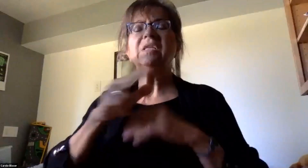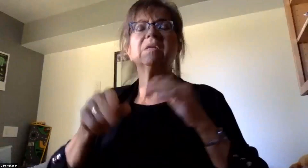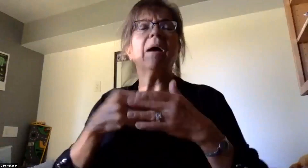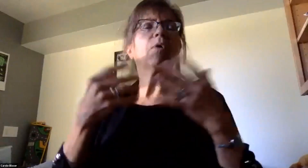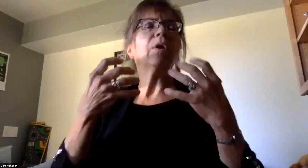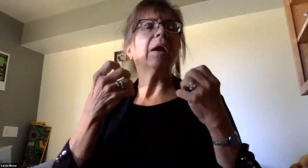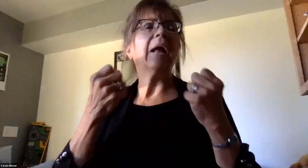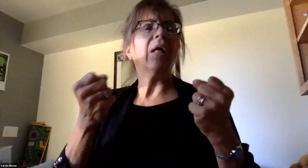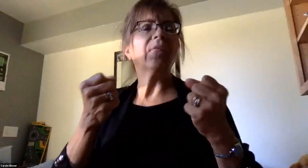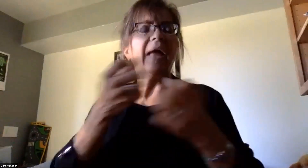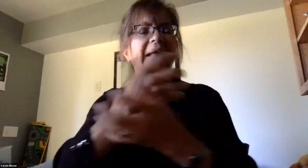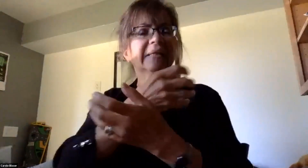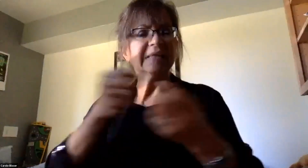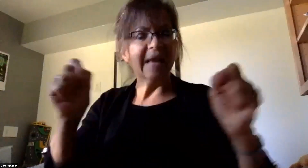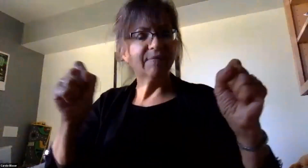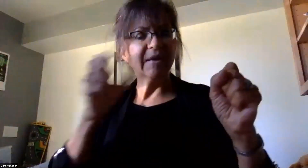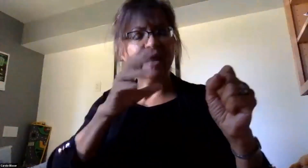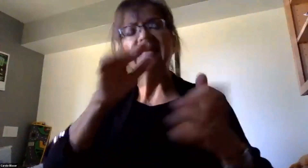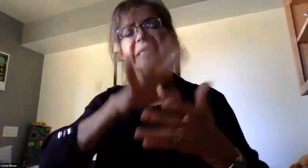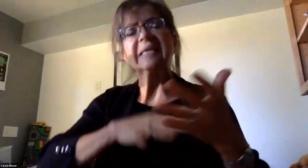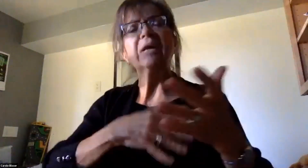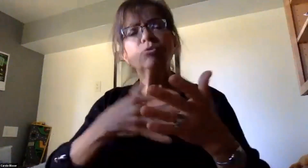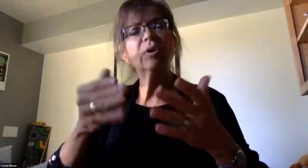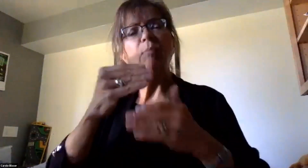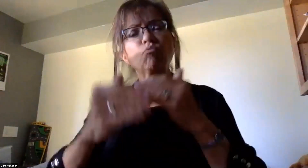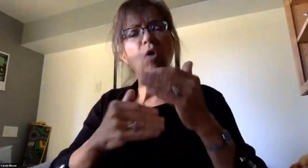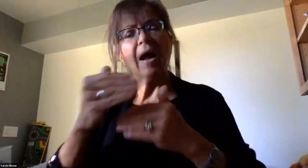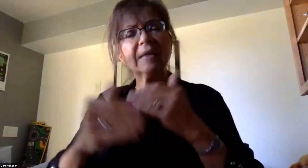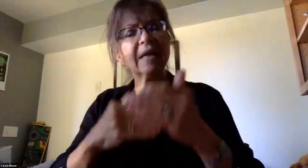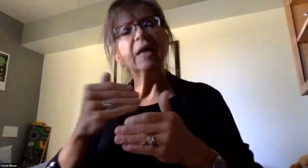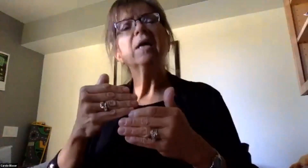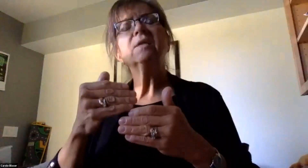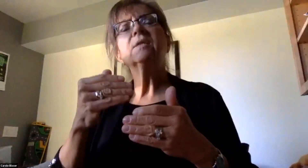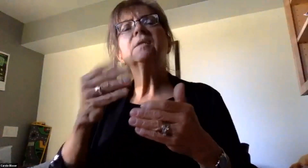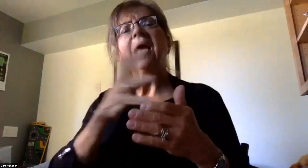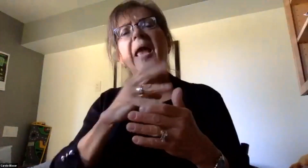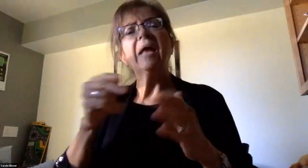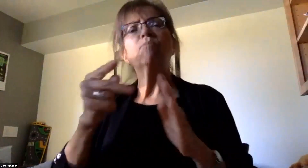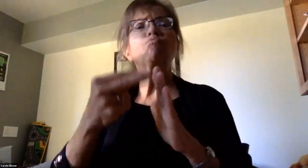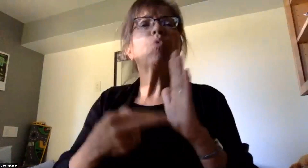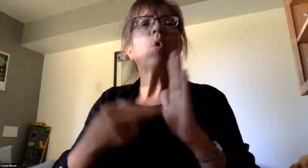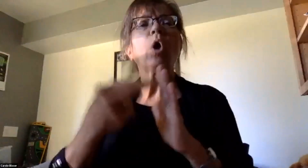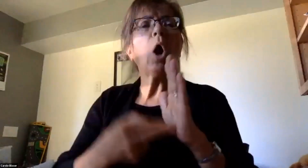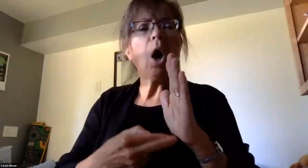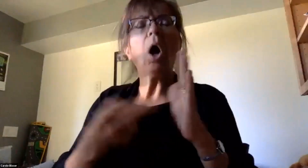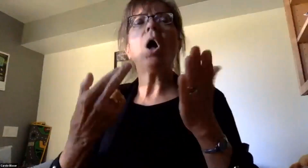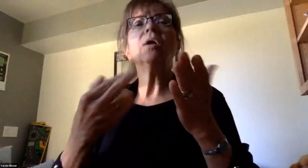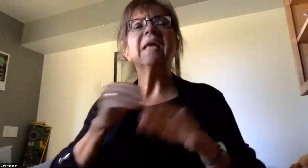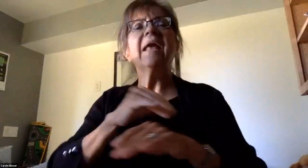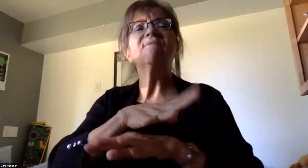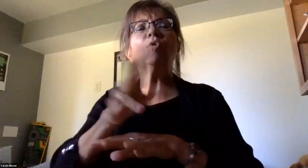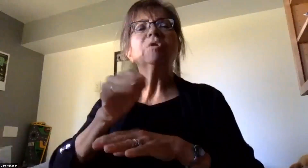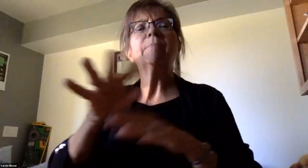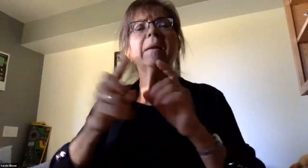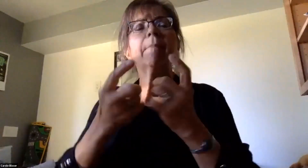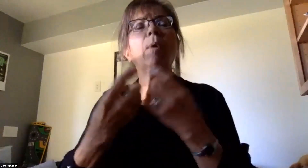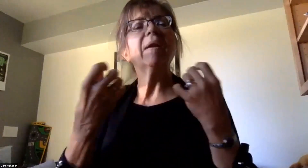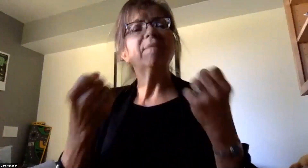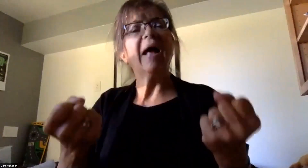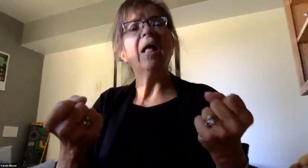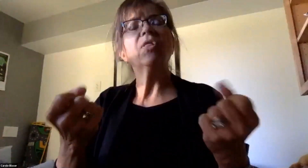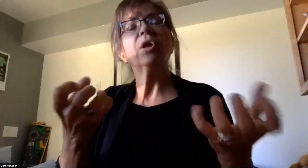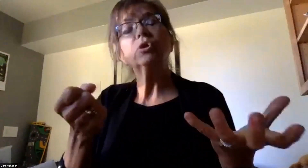students and the scheduling process and so on, and protocols really influenced by the Department of Health regulation. So